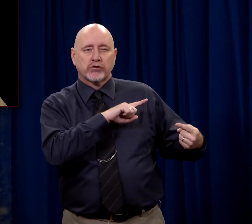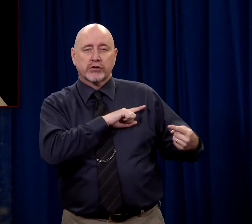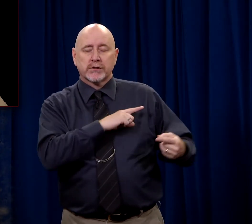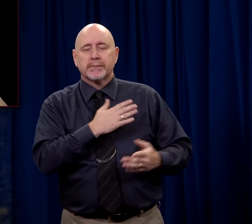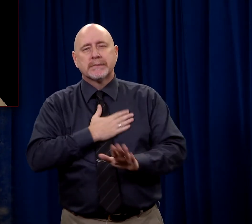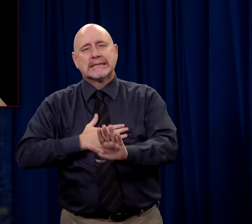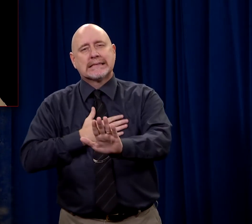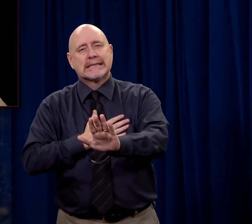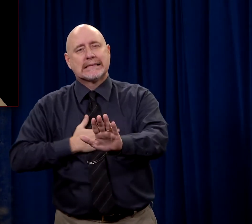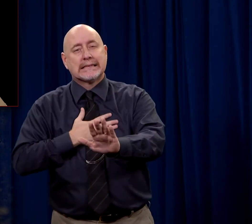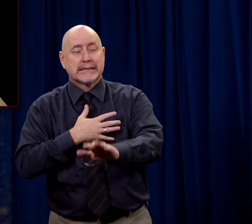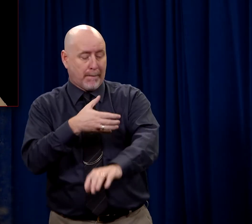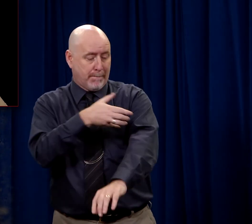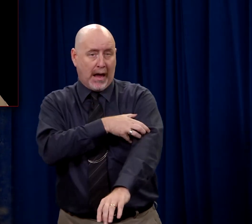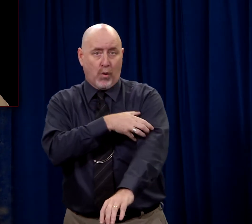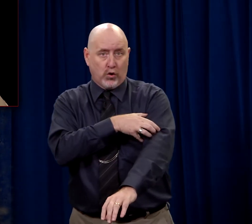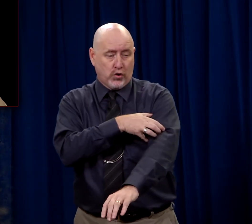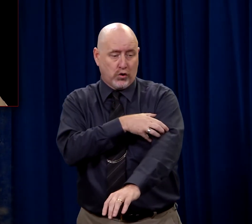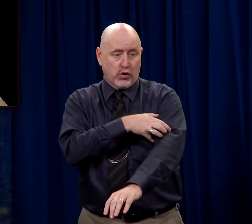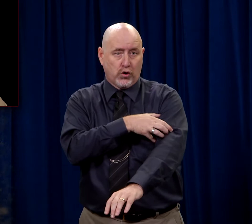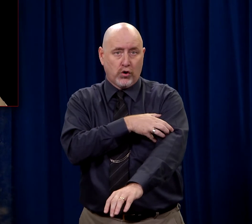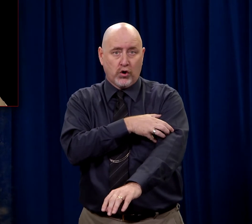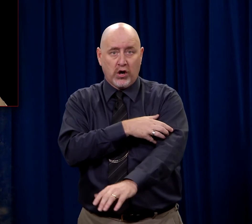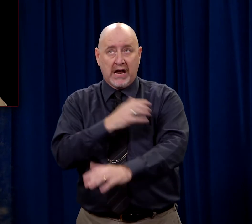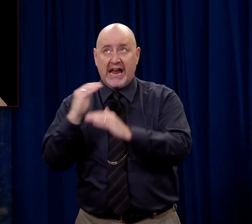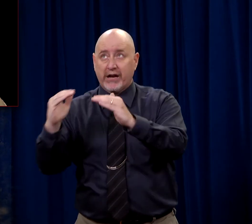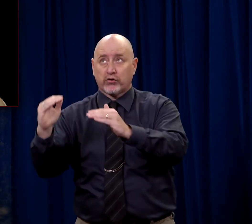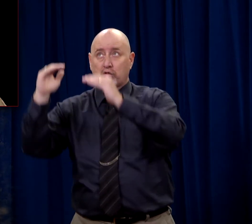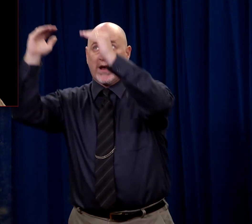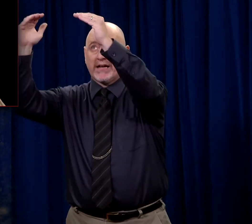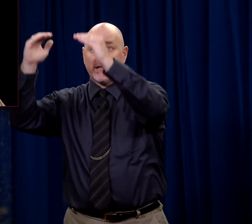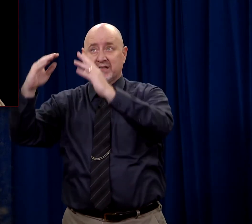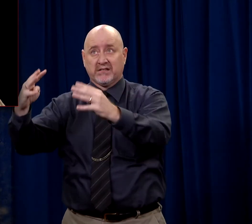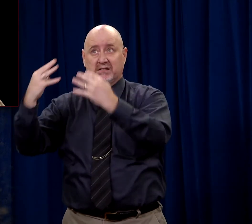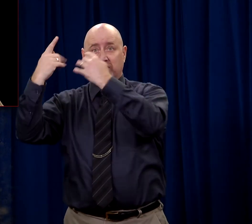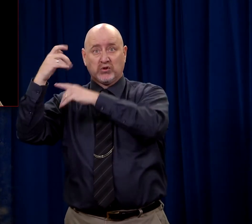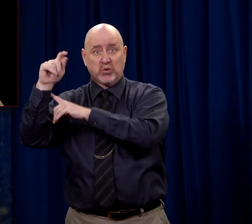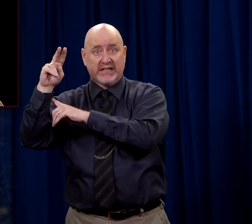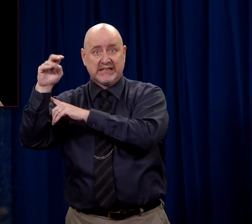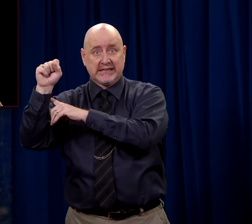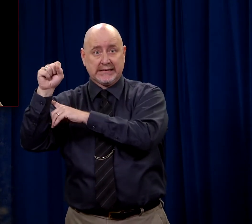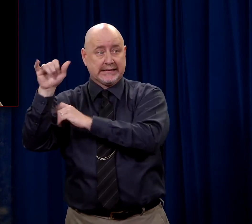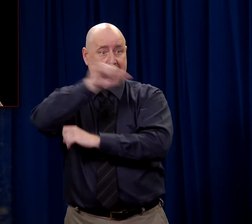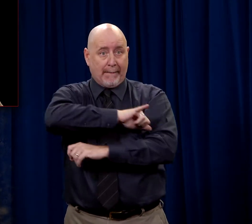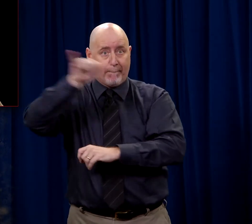Please remember, power and greatness are not the same thing.